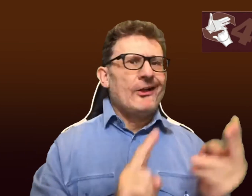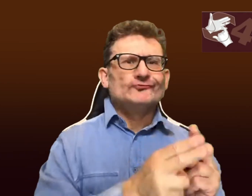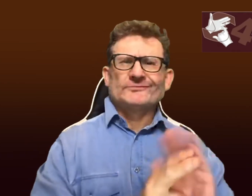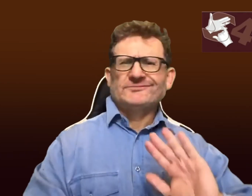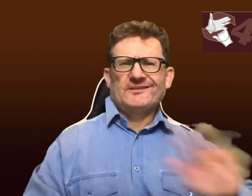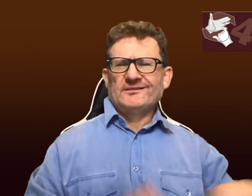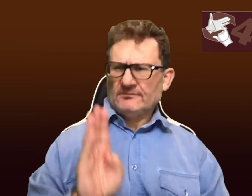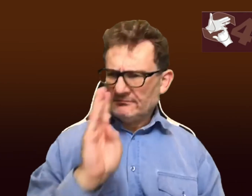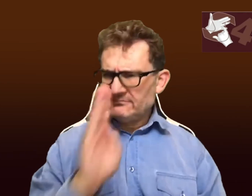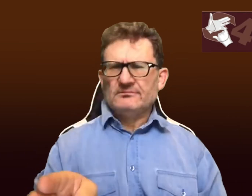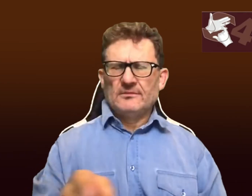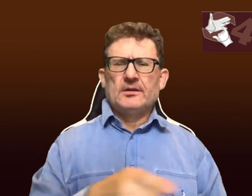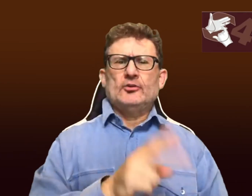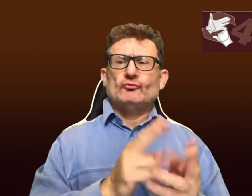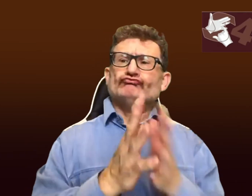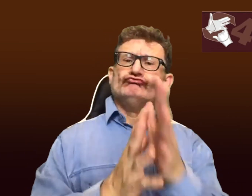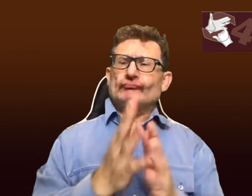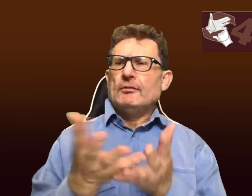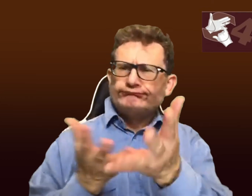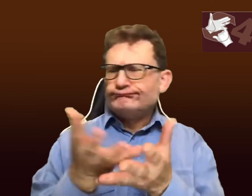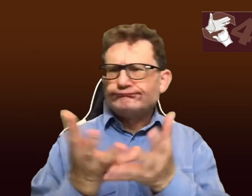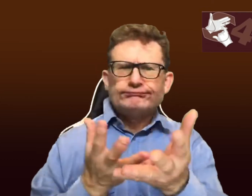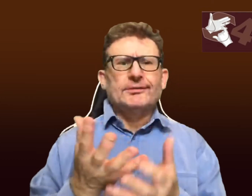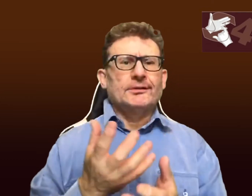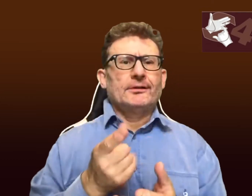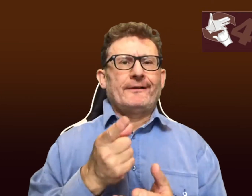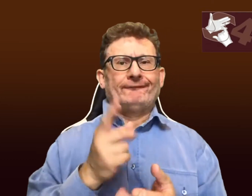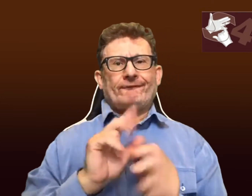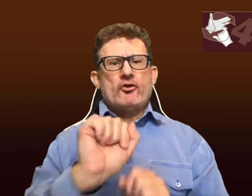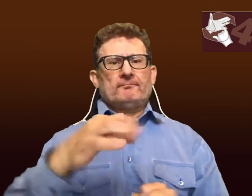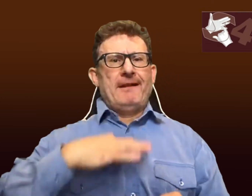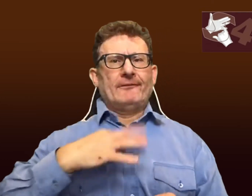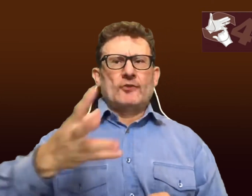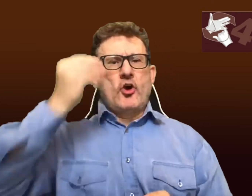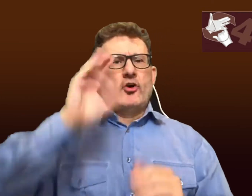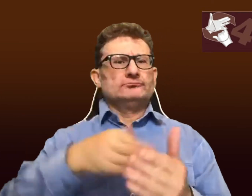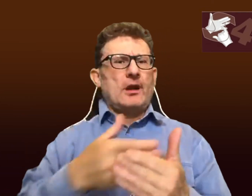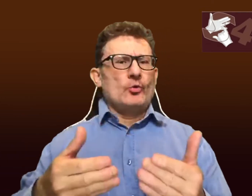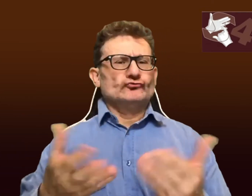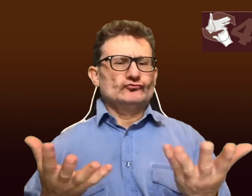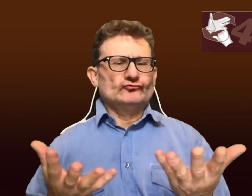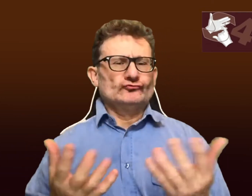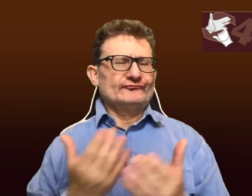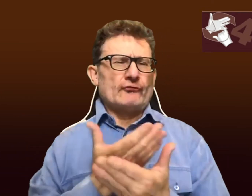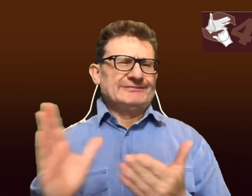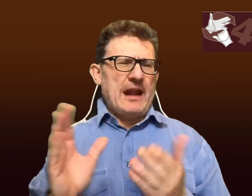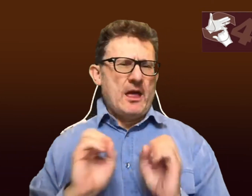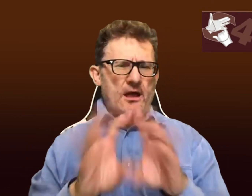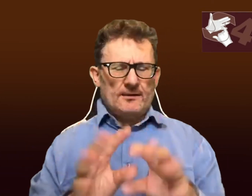person directly. don't need to have that conversation with the interpreter around sign language and to benefit just